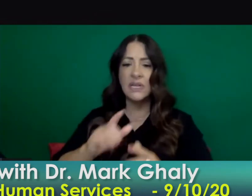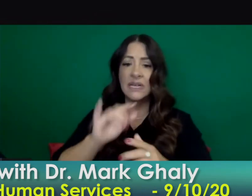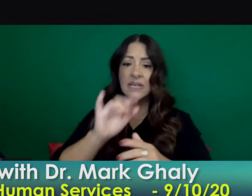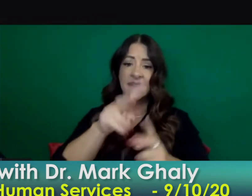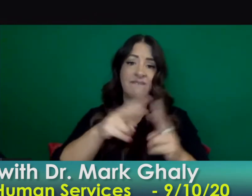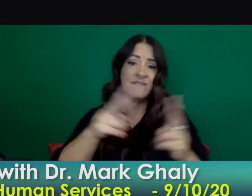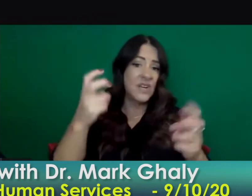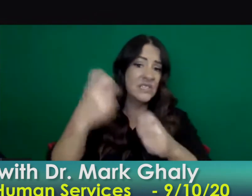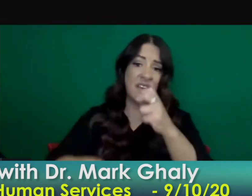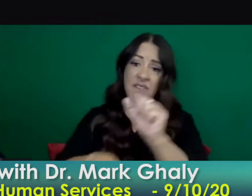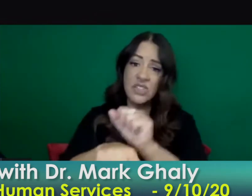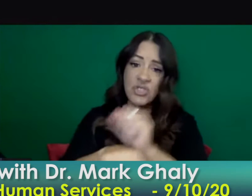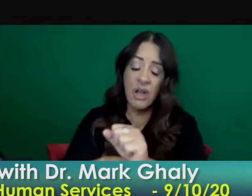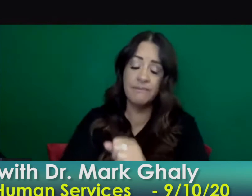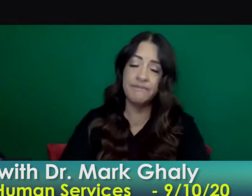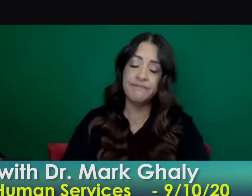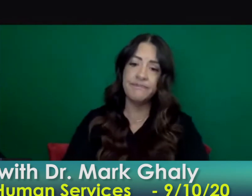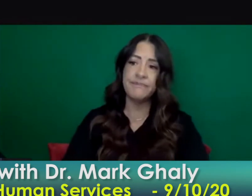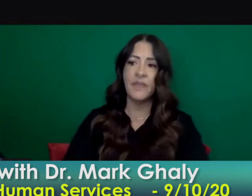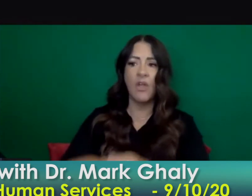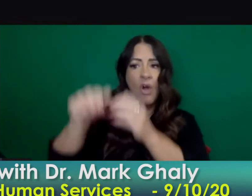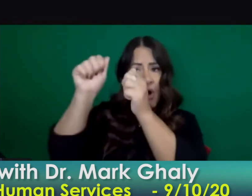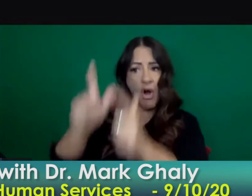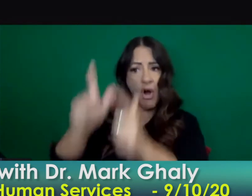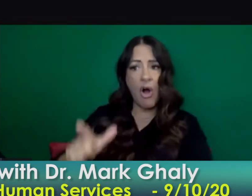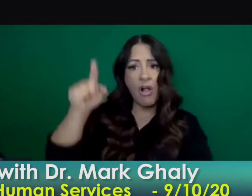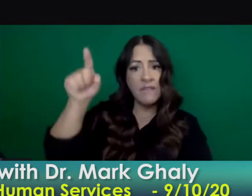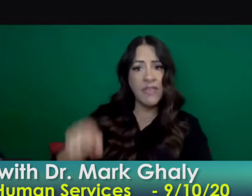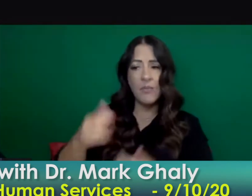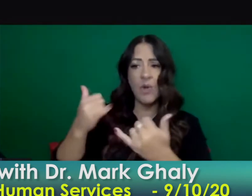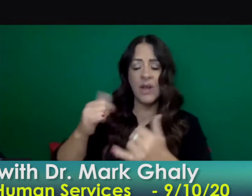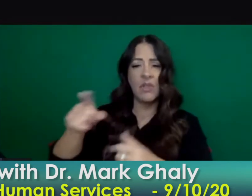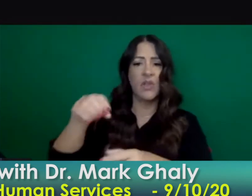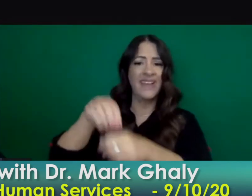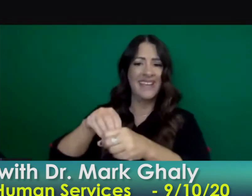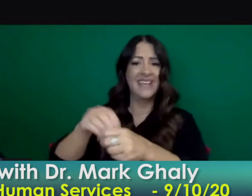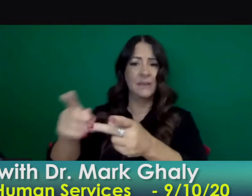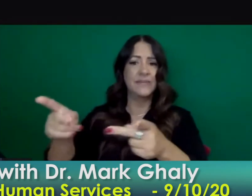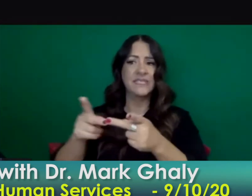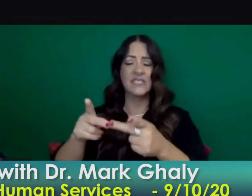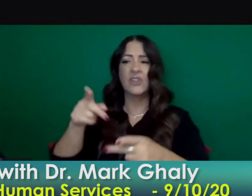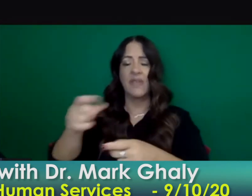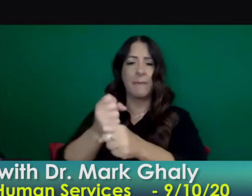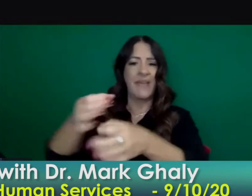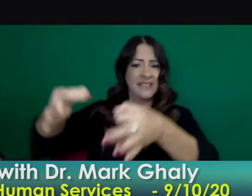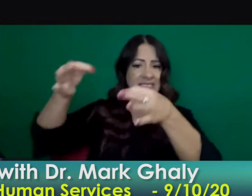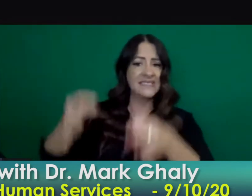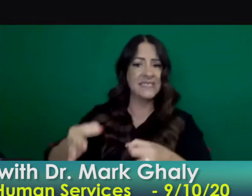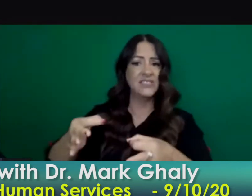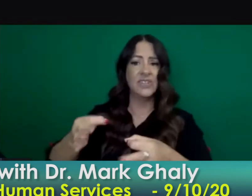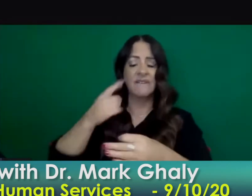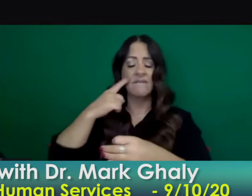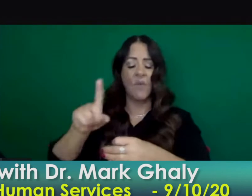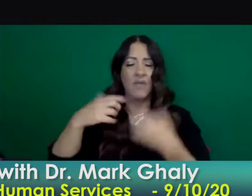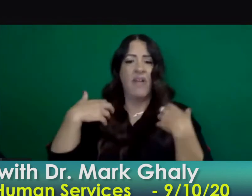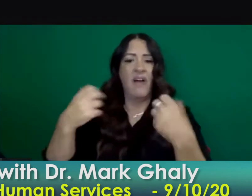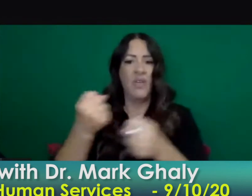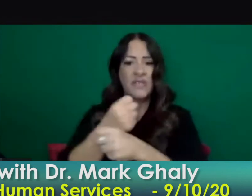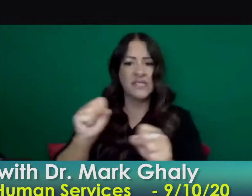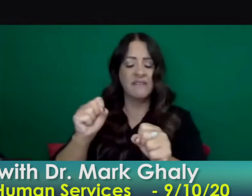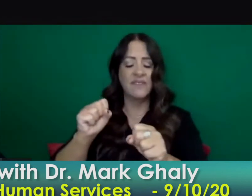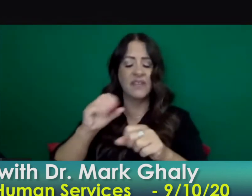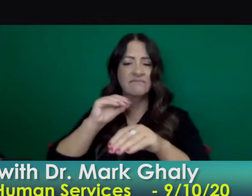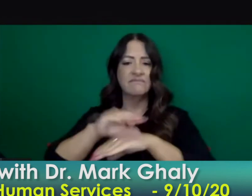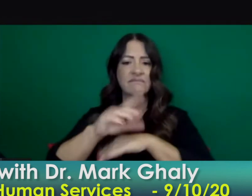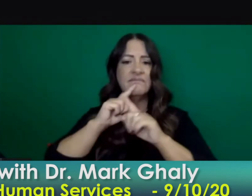and um health officers been put in positions right now that are um you know not anything that any public health official